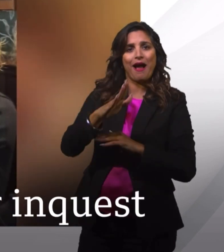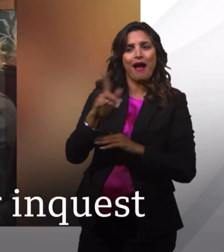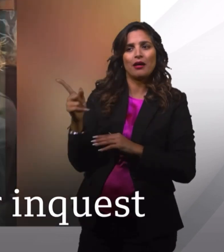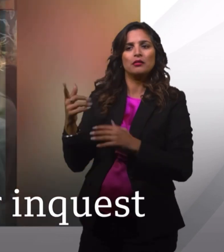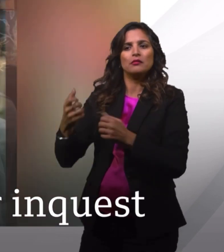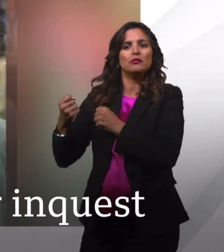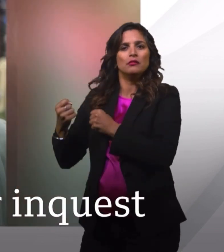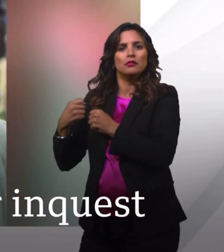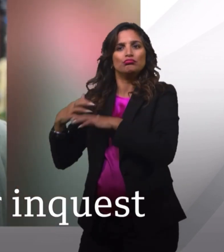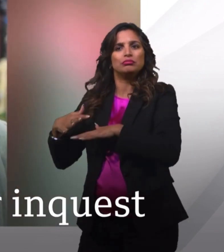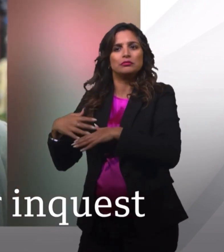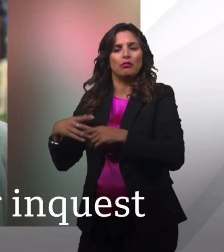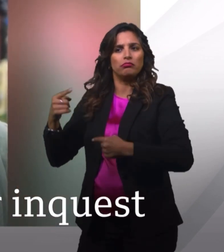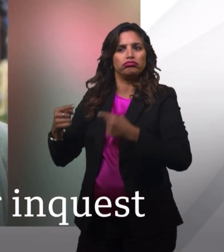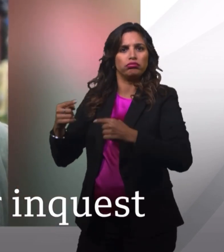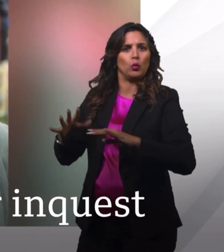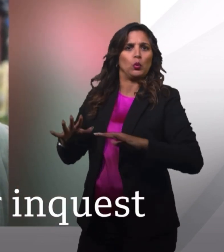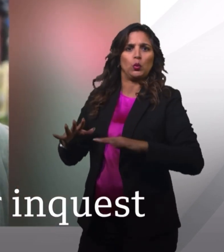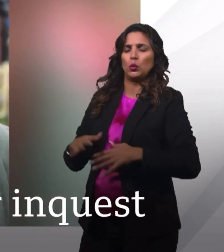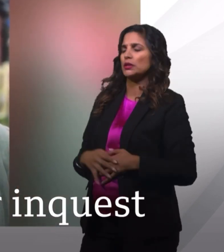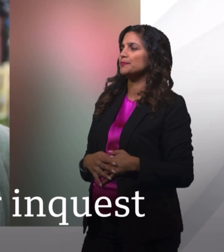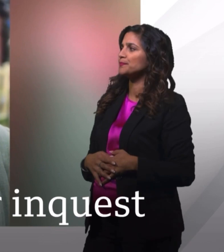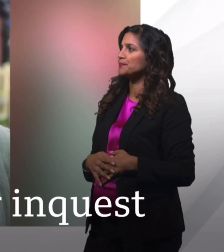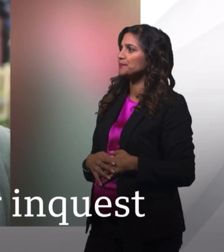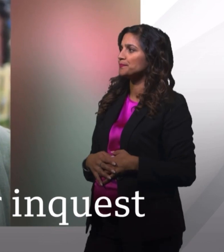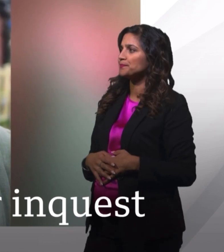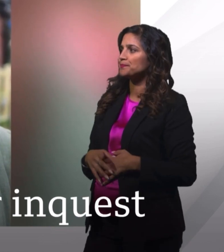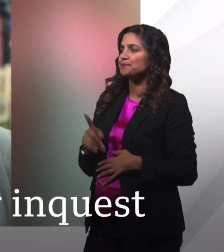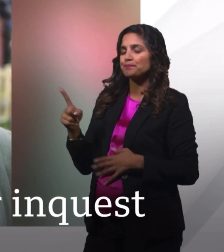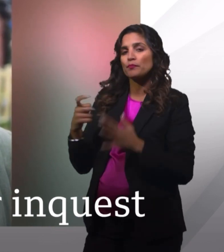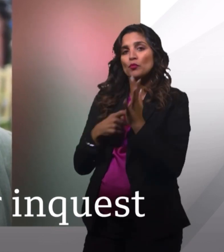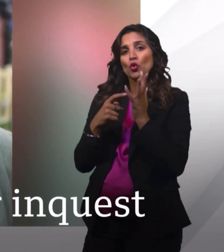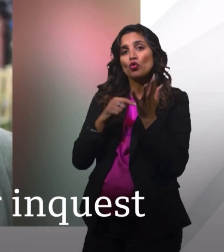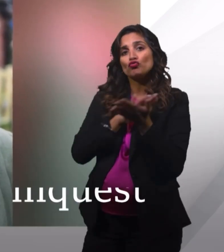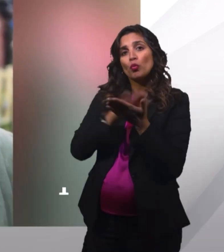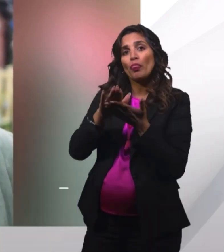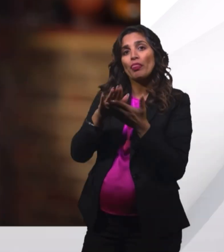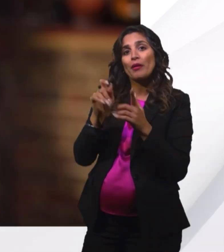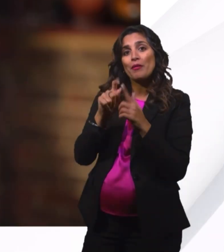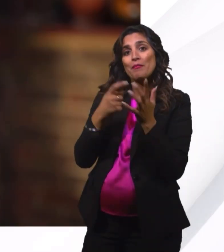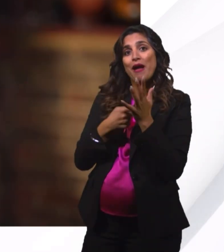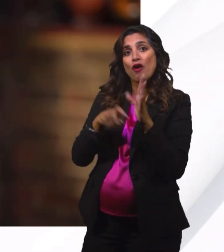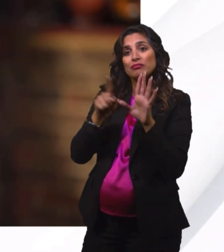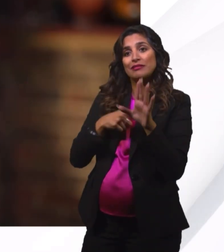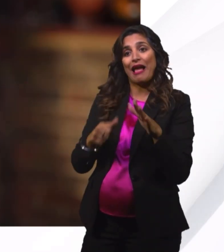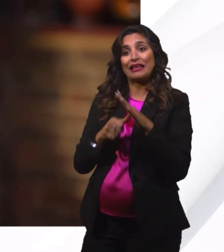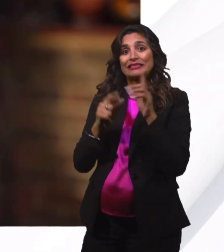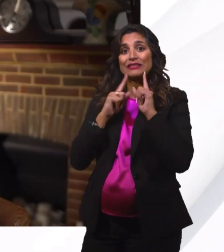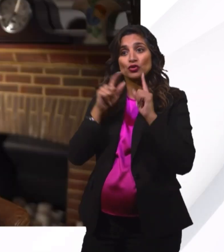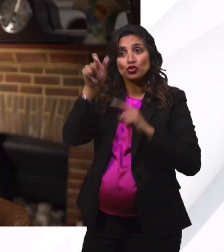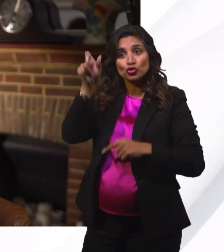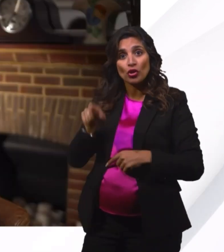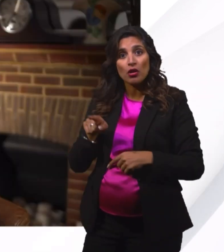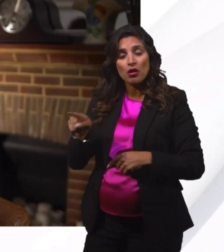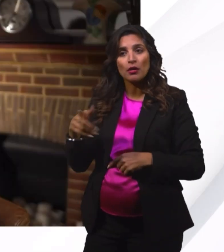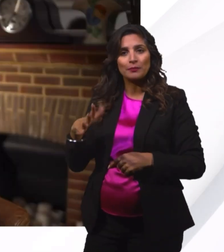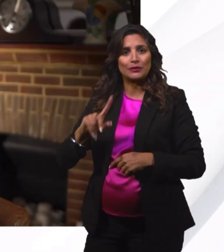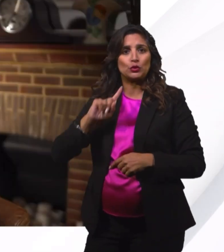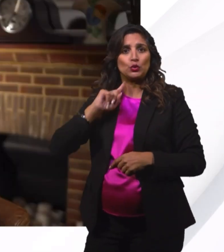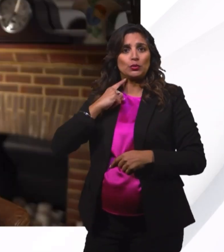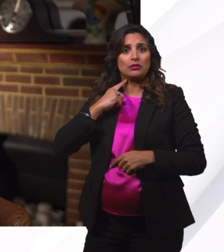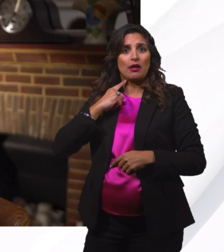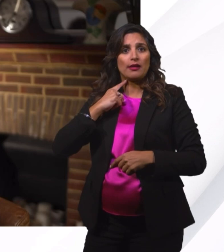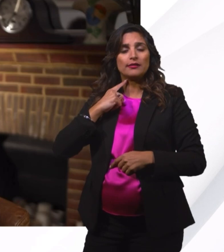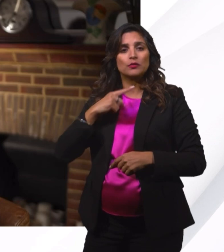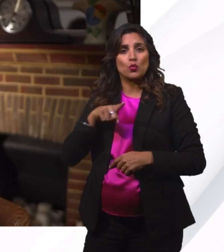A family say she took her own life while waiting for an Ofsted report. If there are lessons that can be learnt